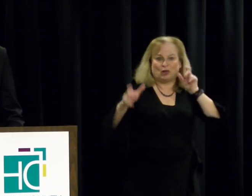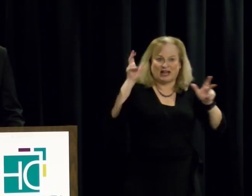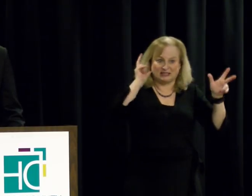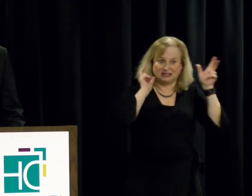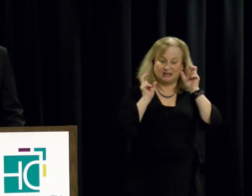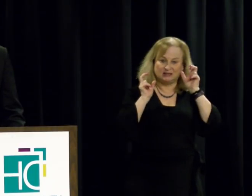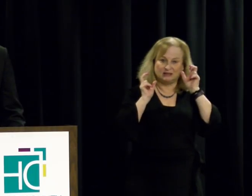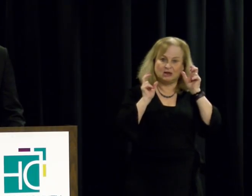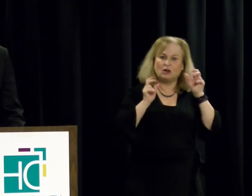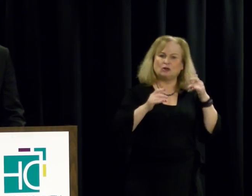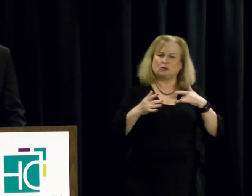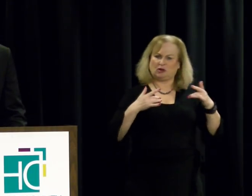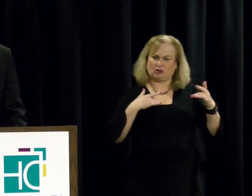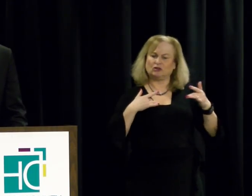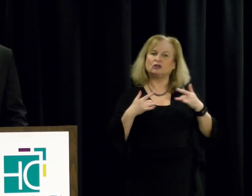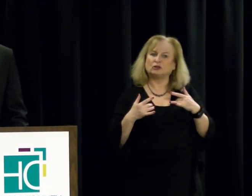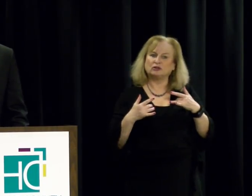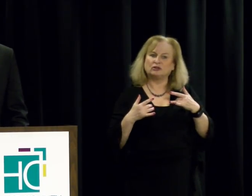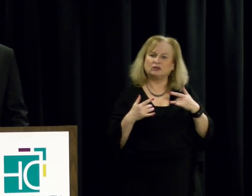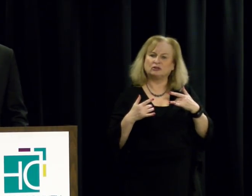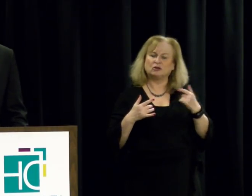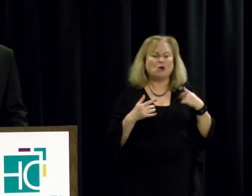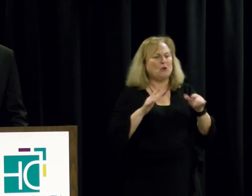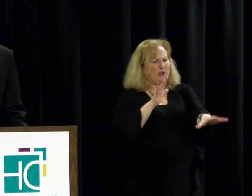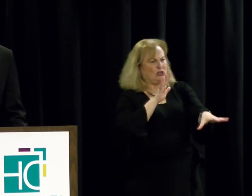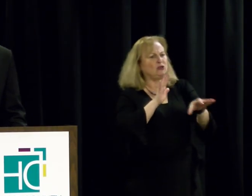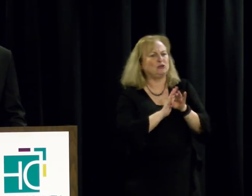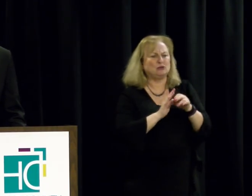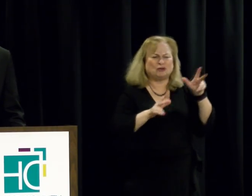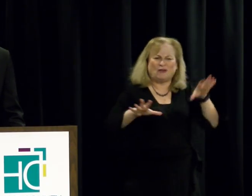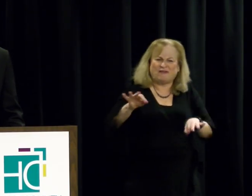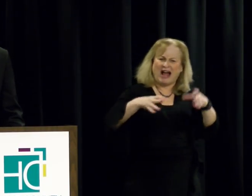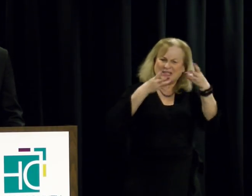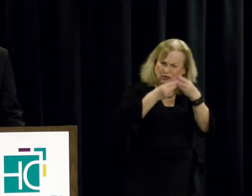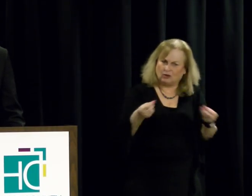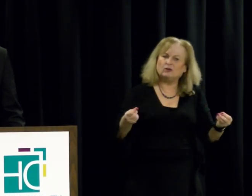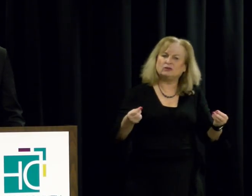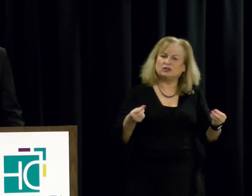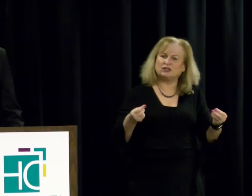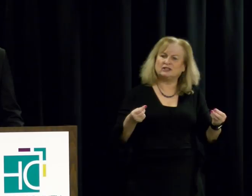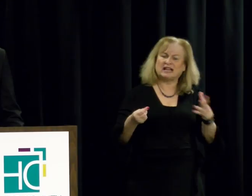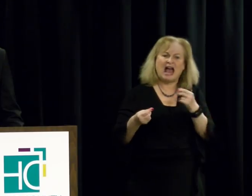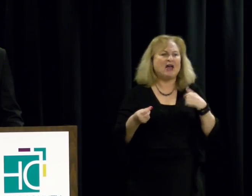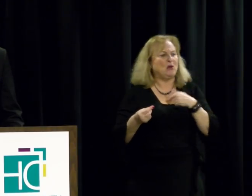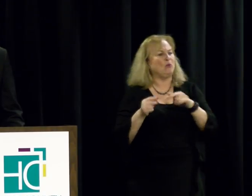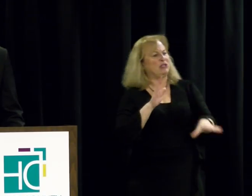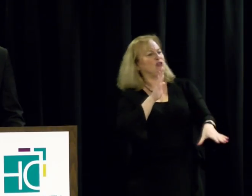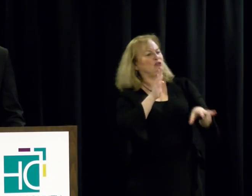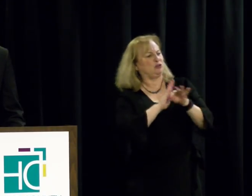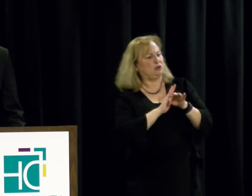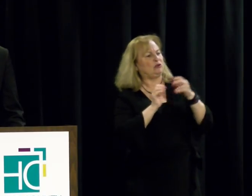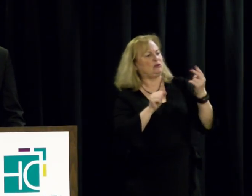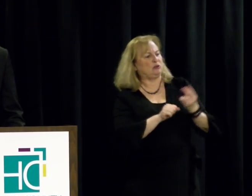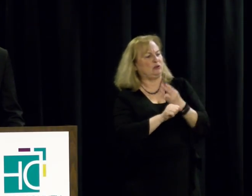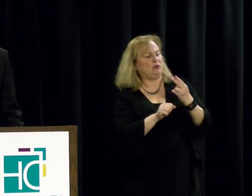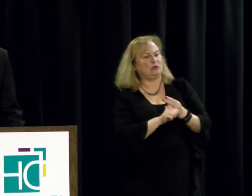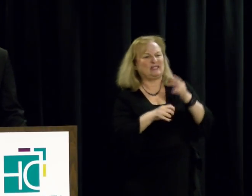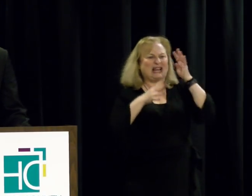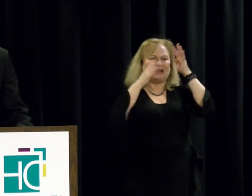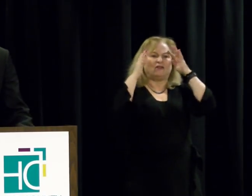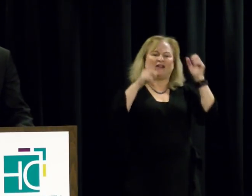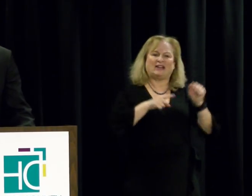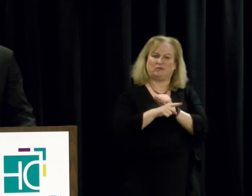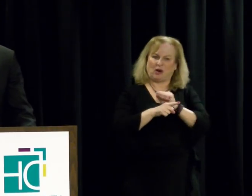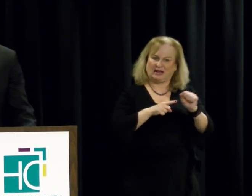to the concerns. We choose to find solutions. And we choose to utilize innovative